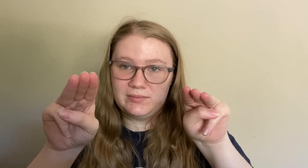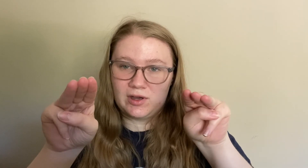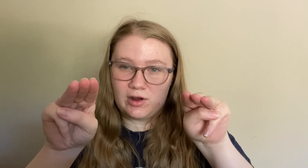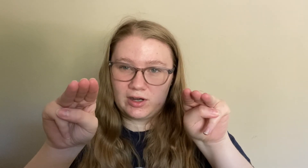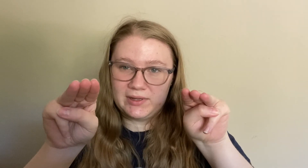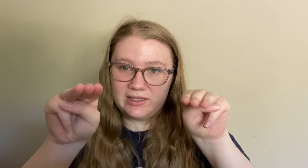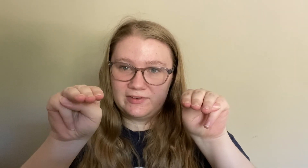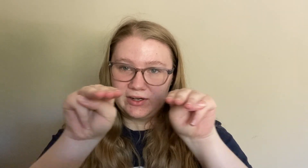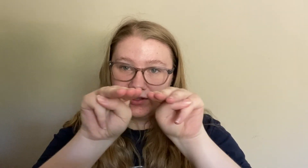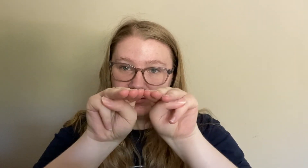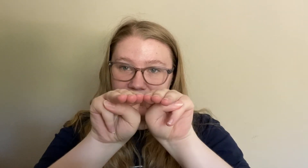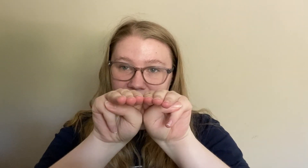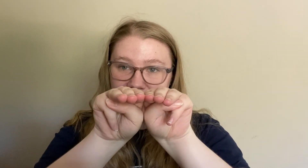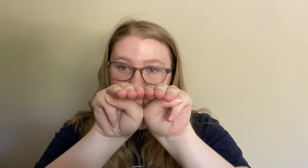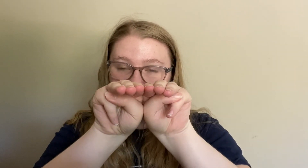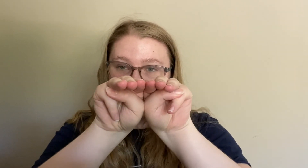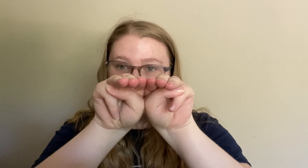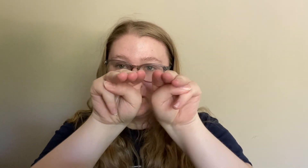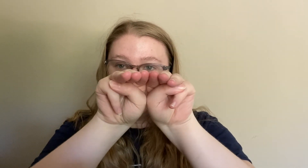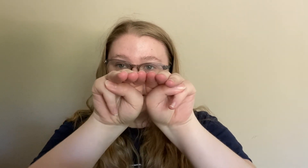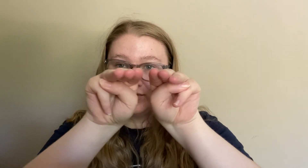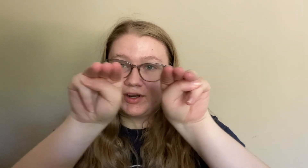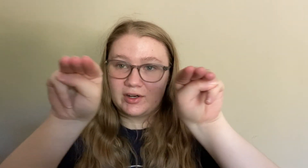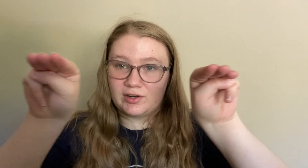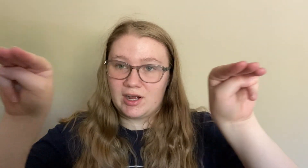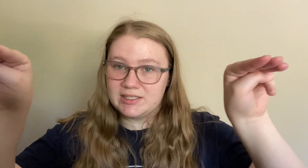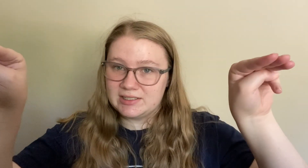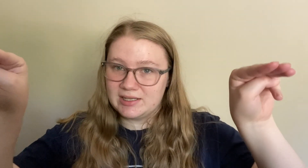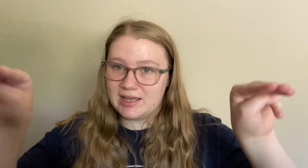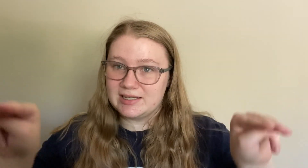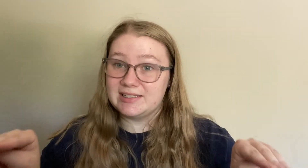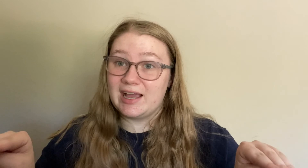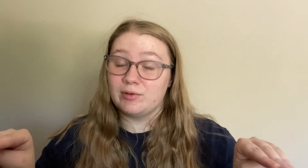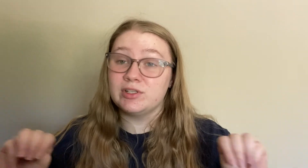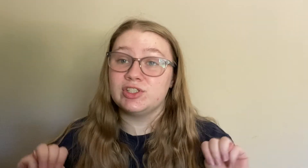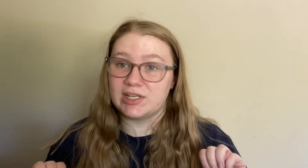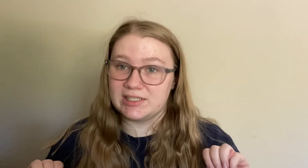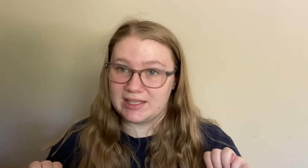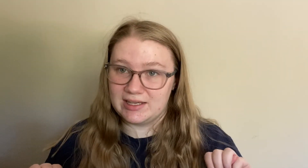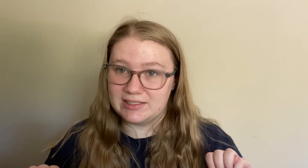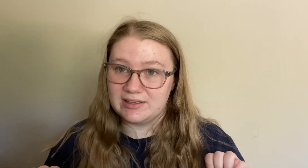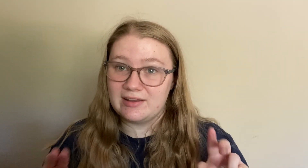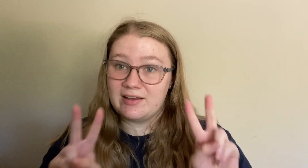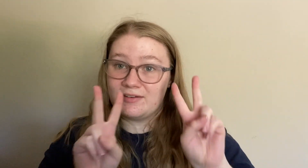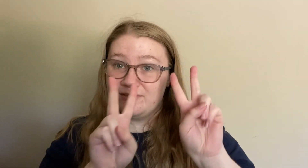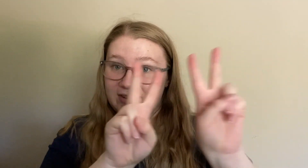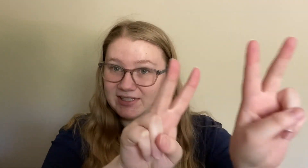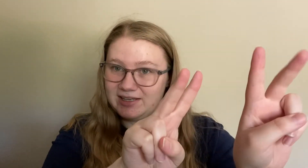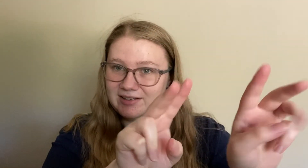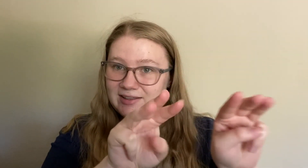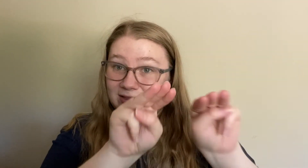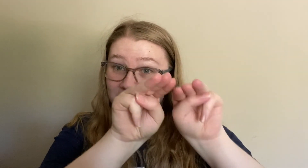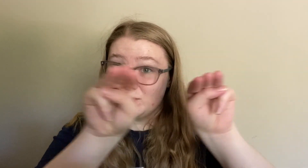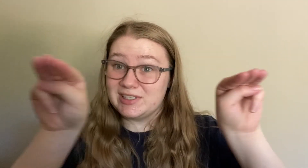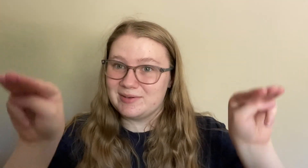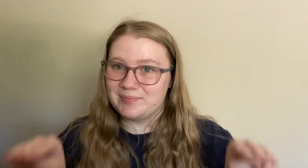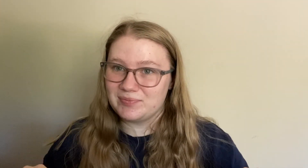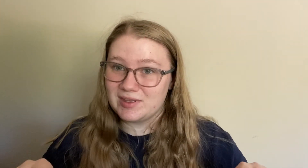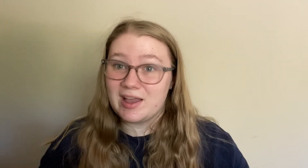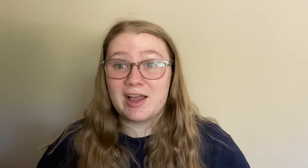on our pinky finger the three fingers laying on top drawn across and down just like this. Visit the museum. I